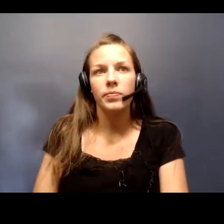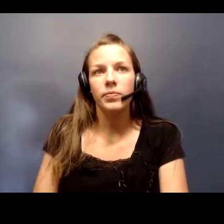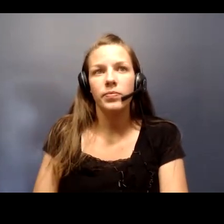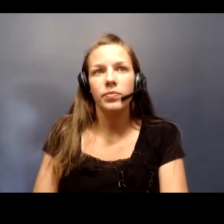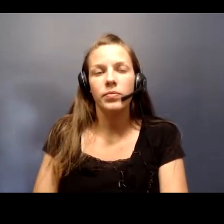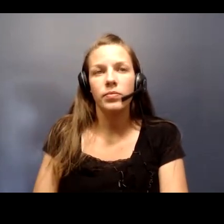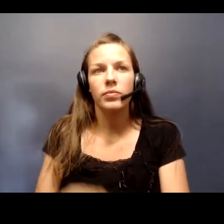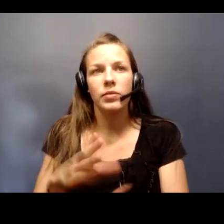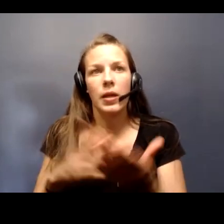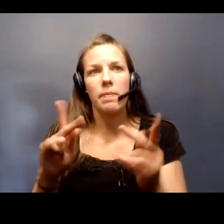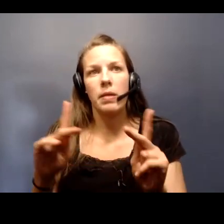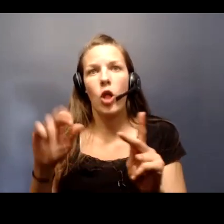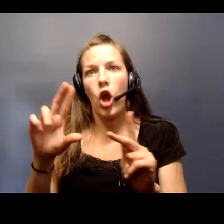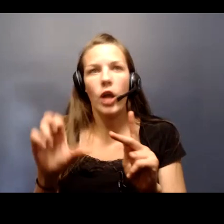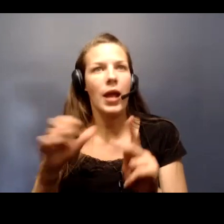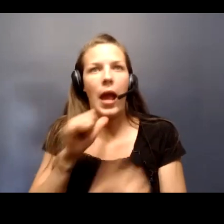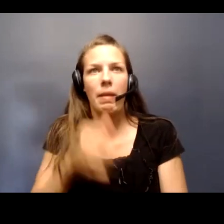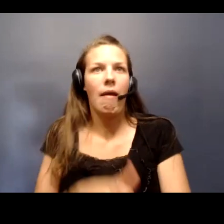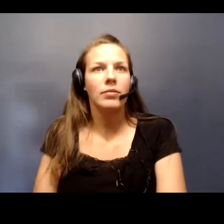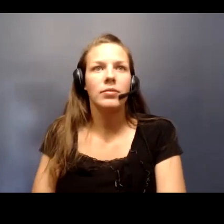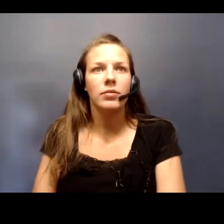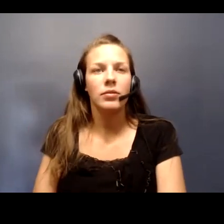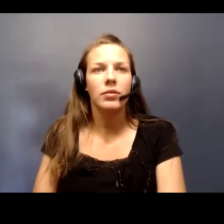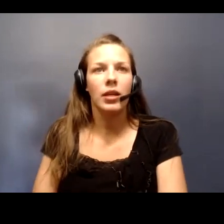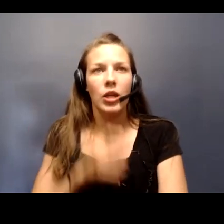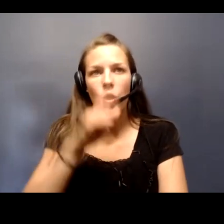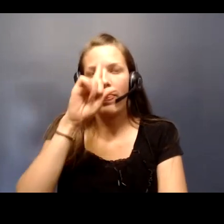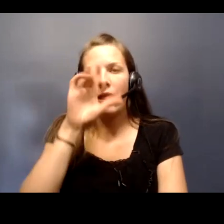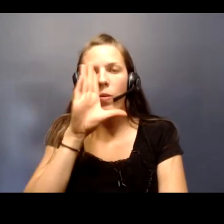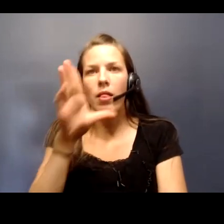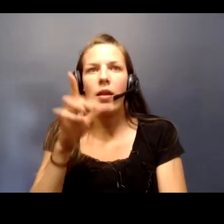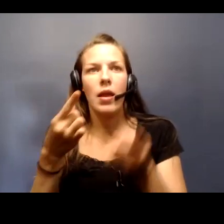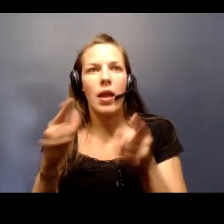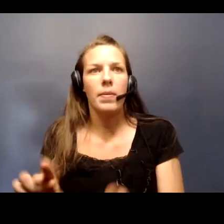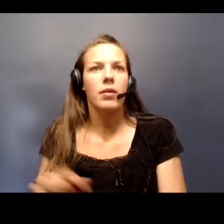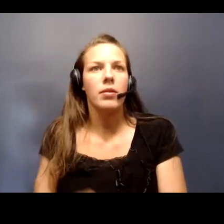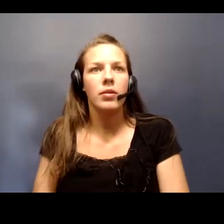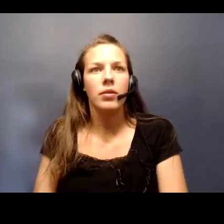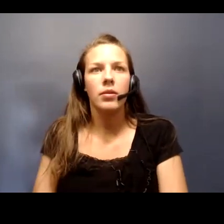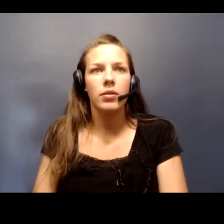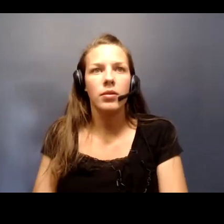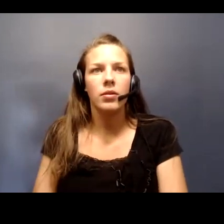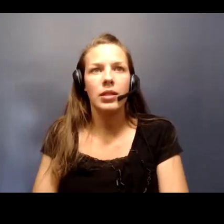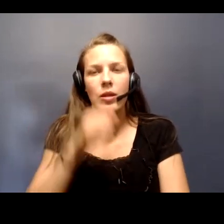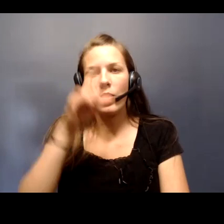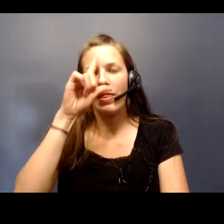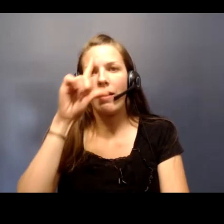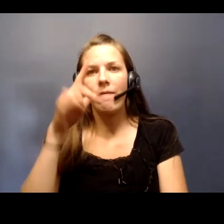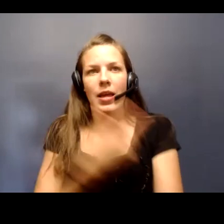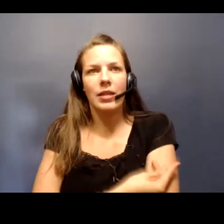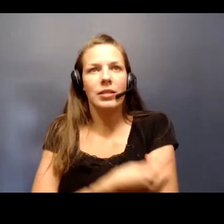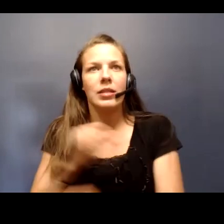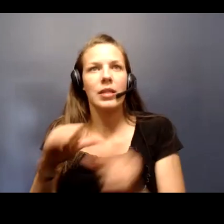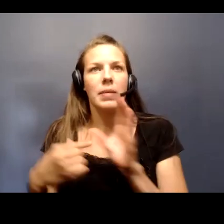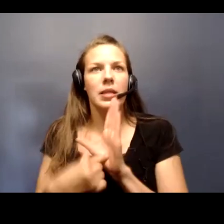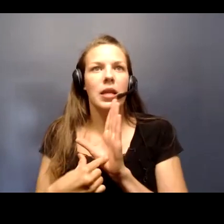some people are. I'm not. I don't think that's going to happen. I don't think that the vaccine can be demonstrated